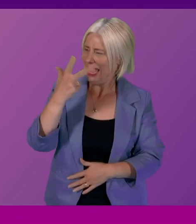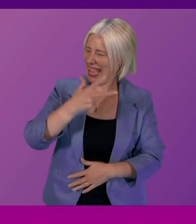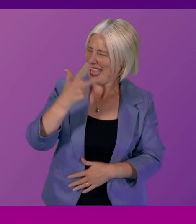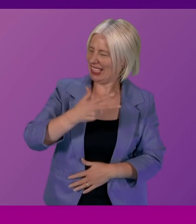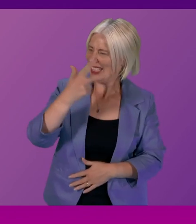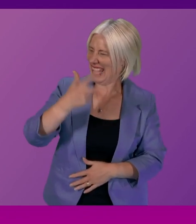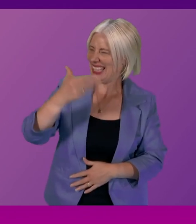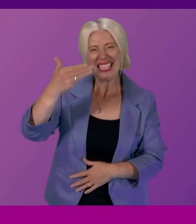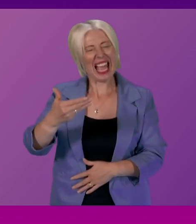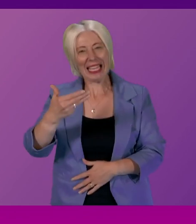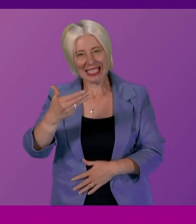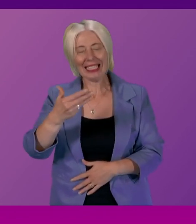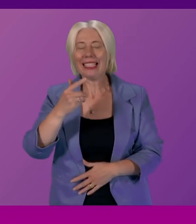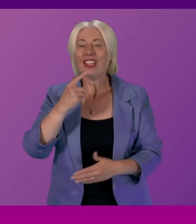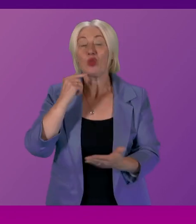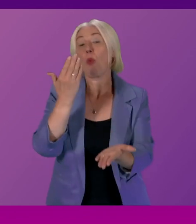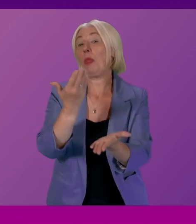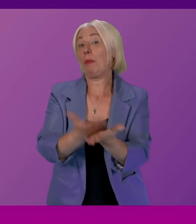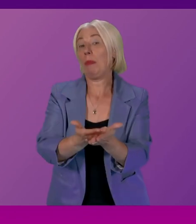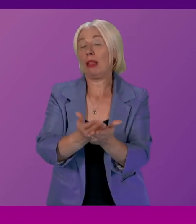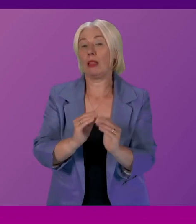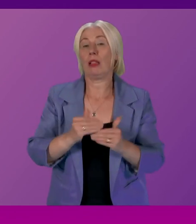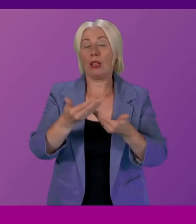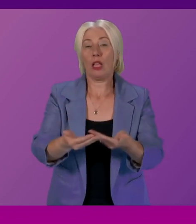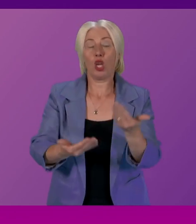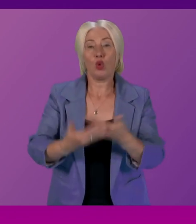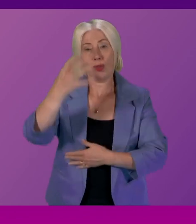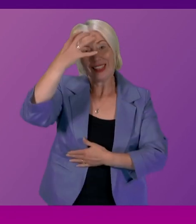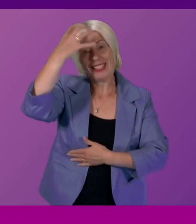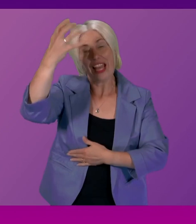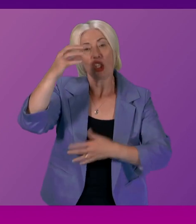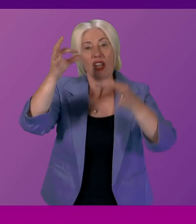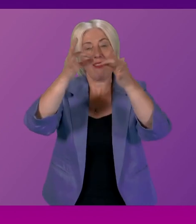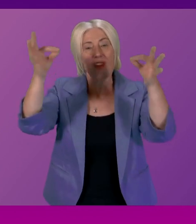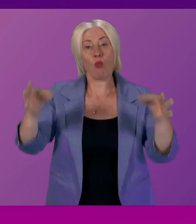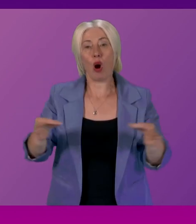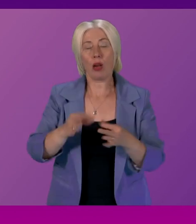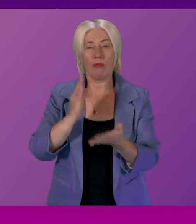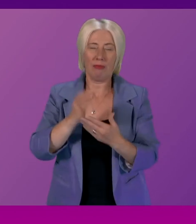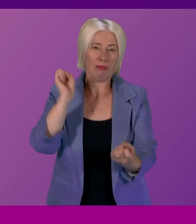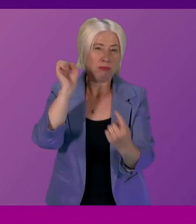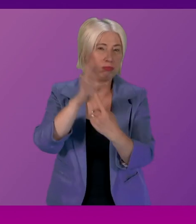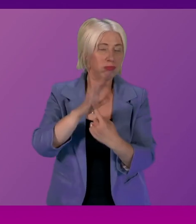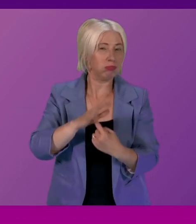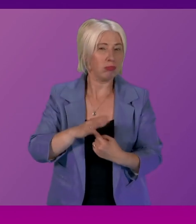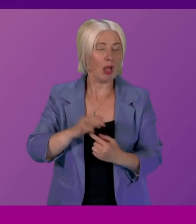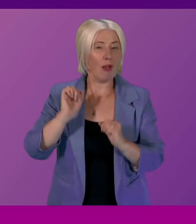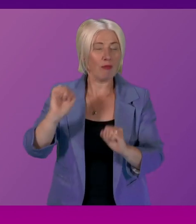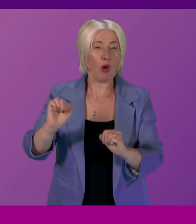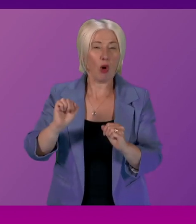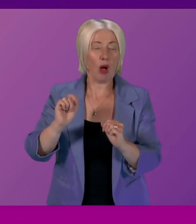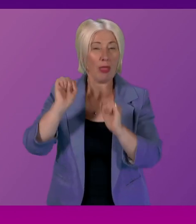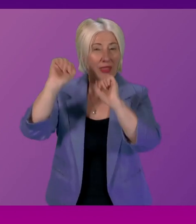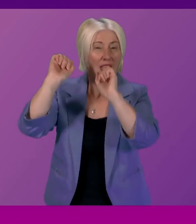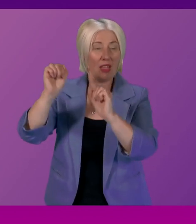1889 so the bill will aim to introduce a statutory framework which sets out clearly the essential features of the office of judicial factor